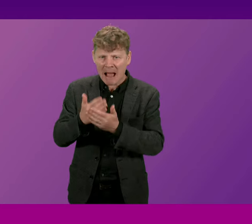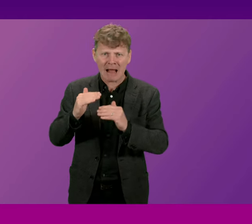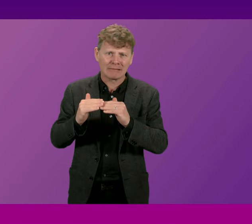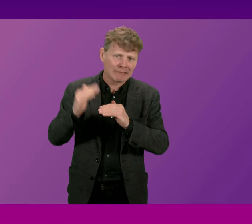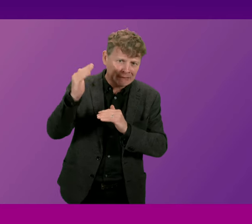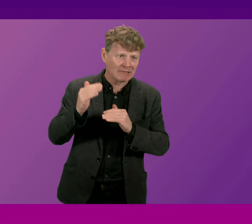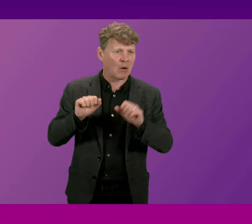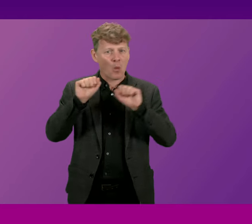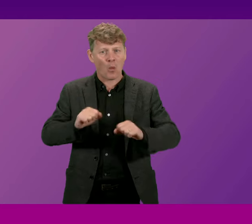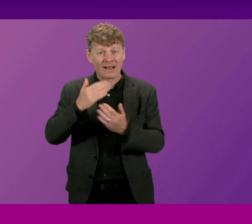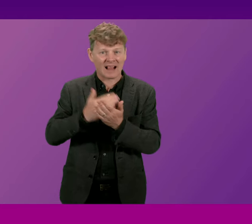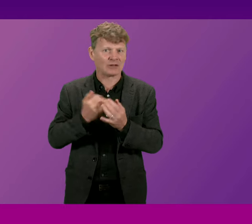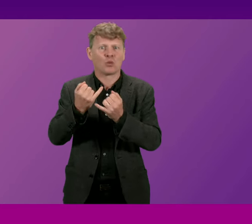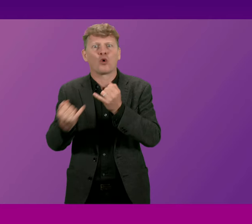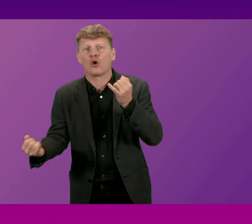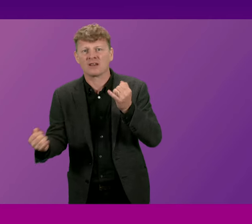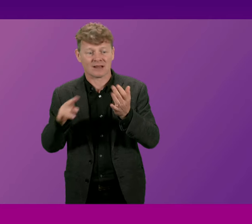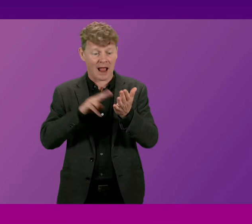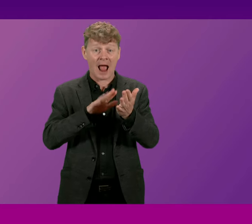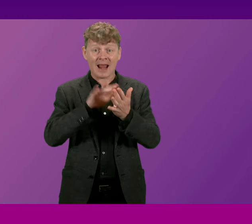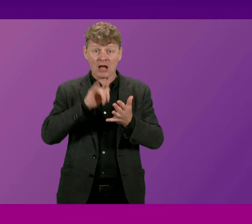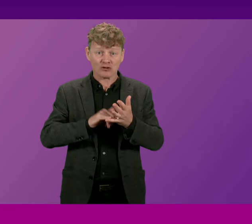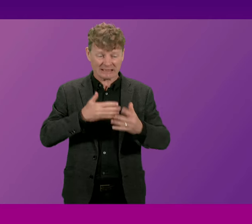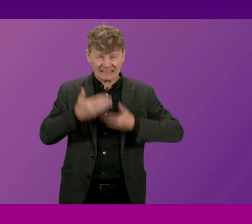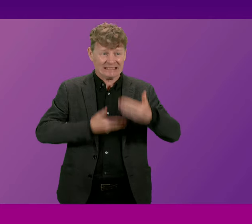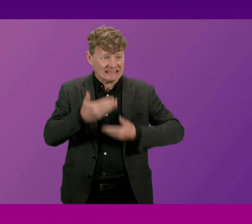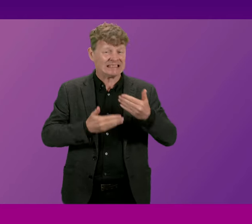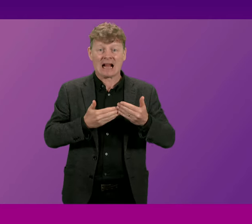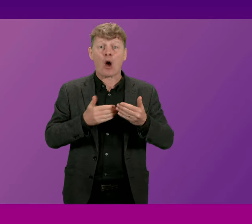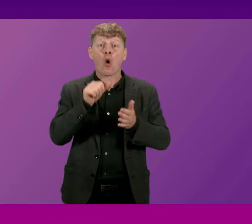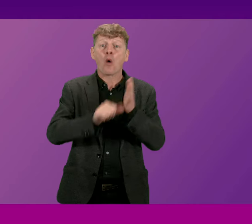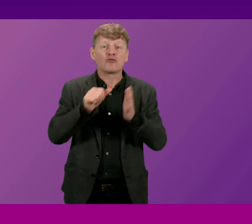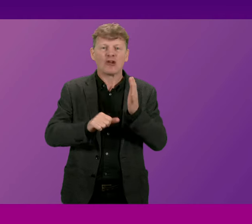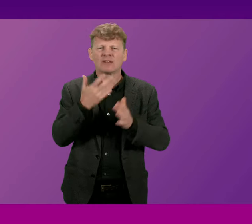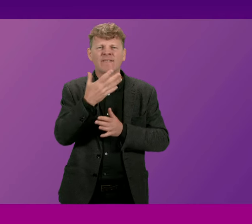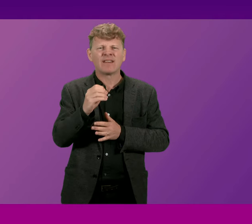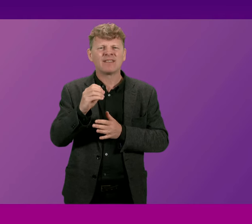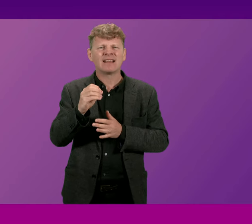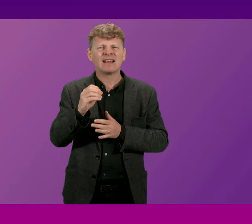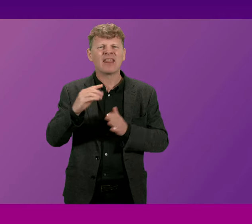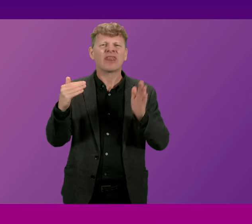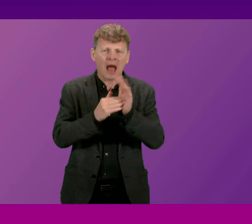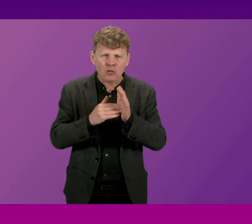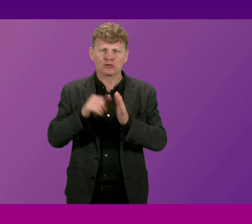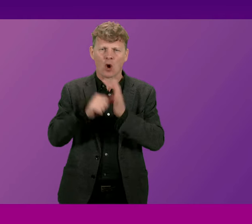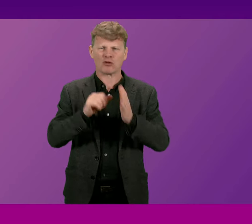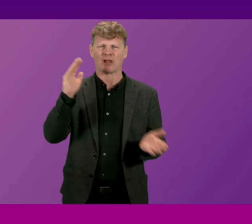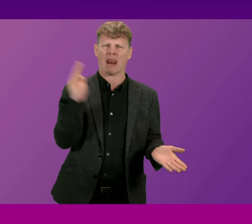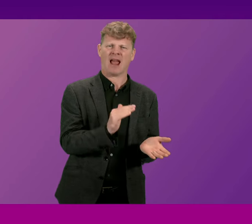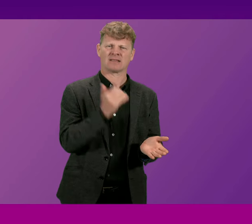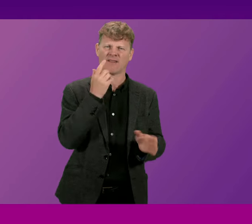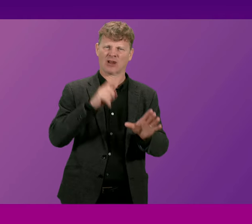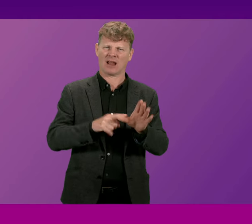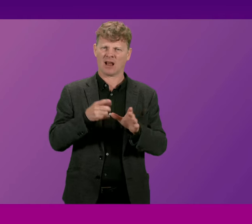lists our NHS is performing 50,000 fewer operations a year than before the pandemic. So by what